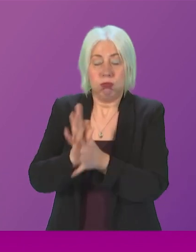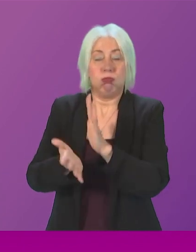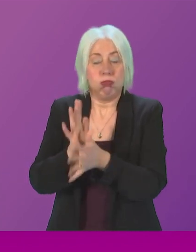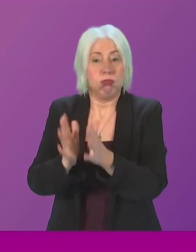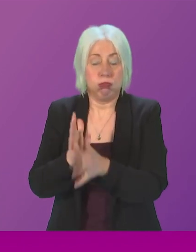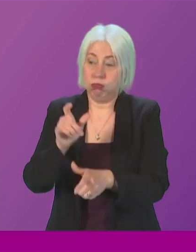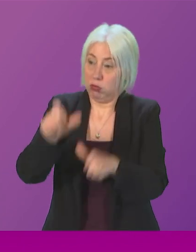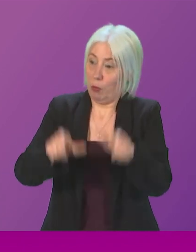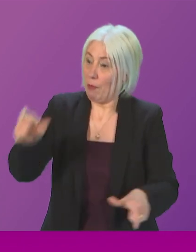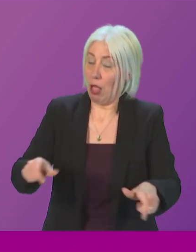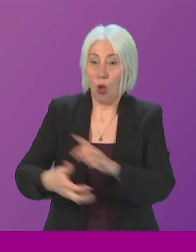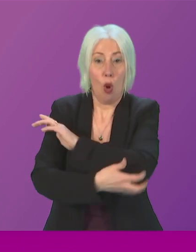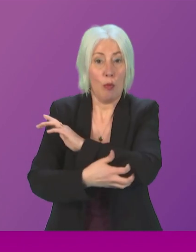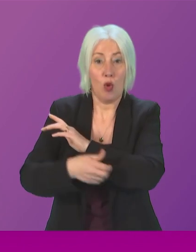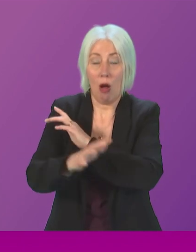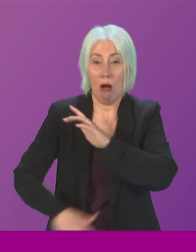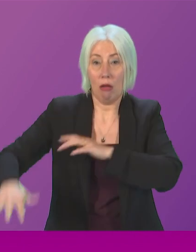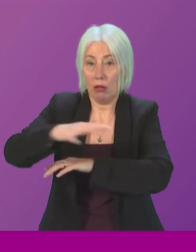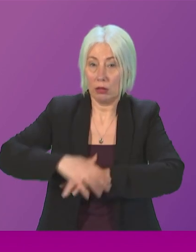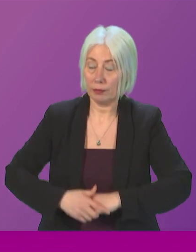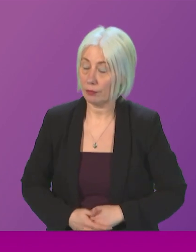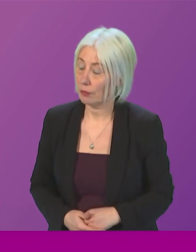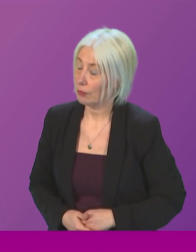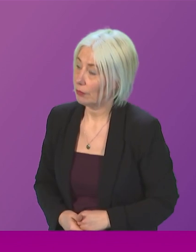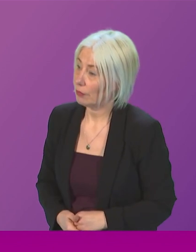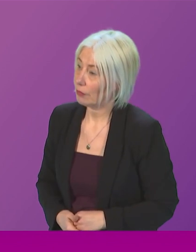the poorest in our society Marcus Ewing